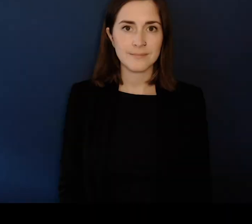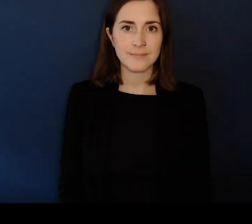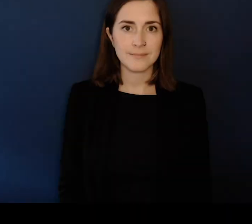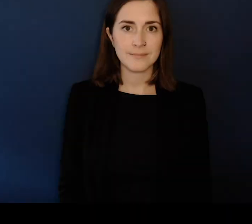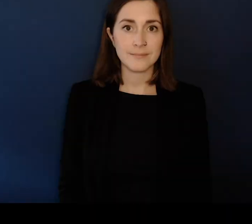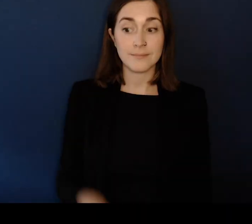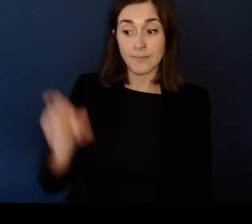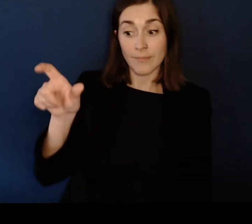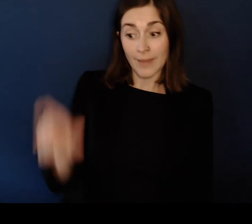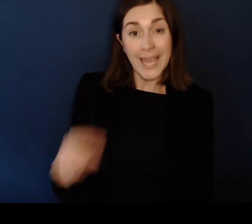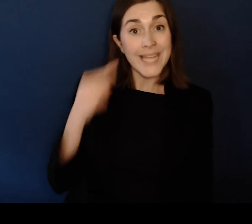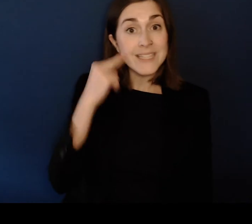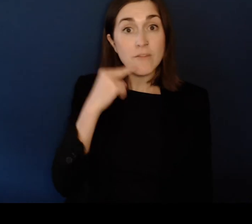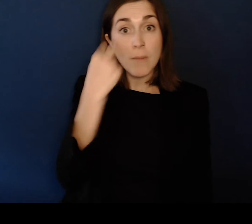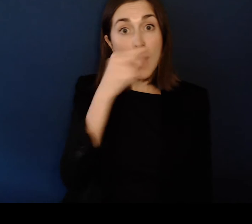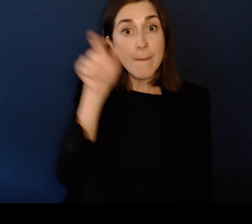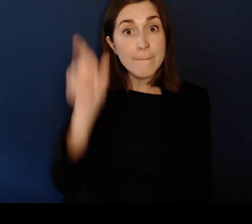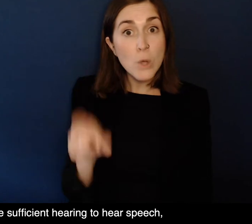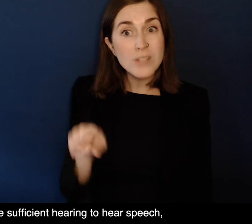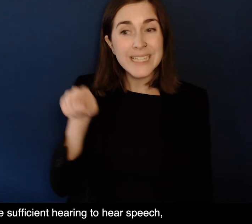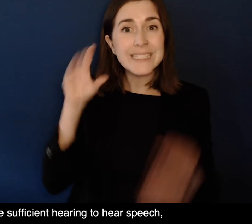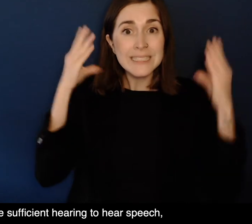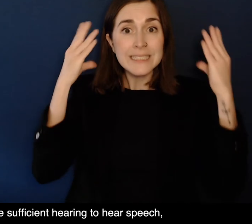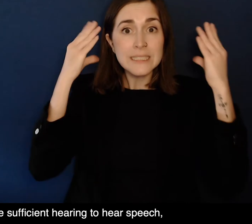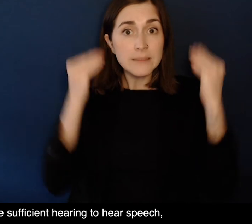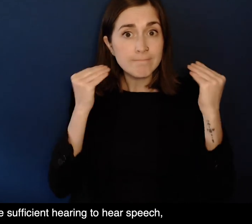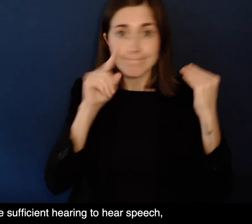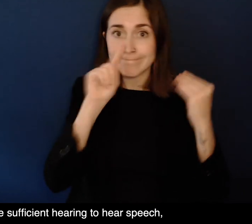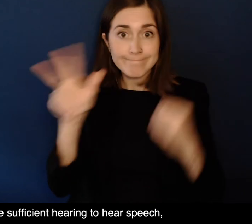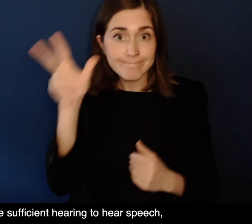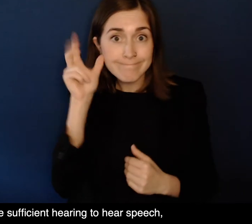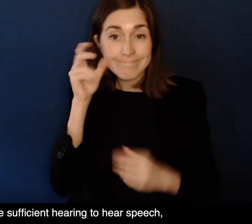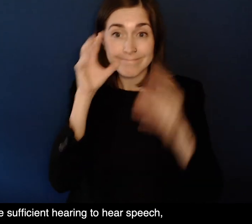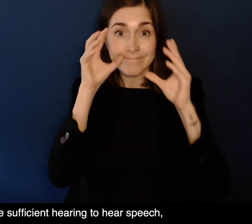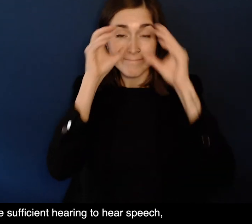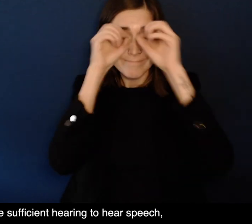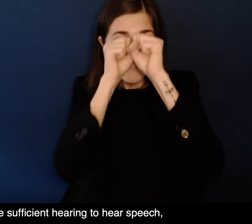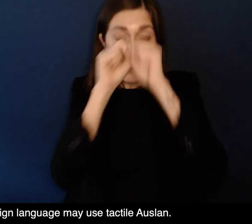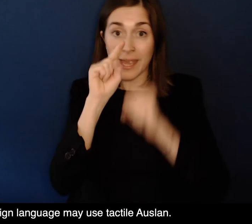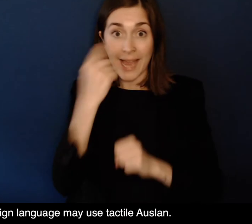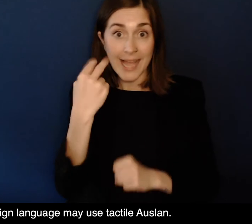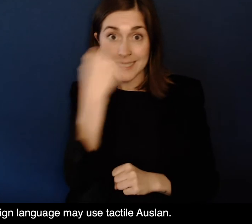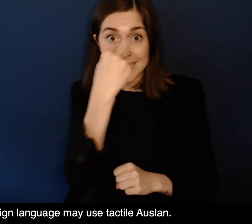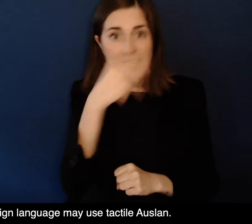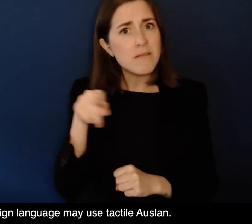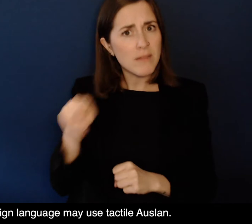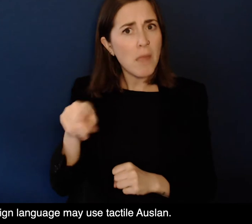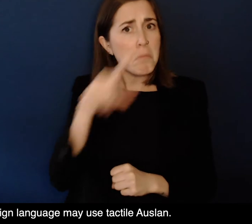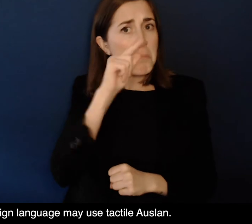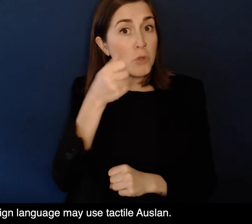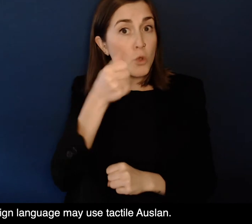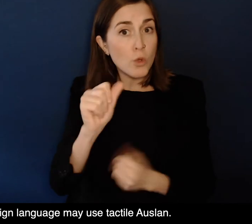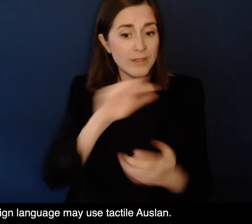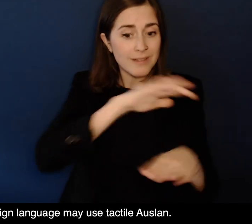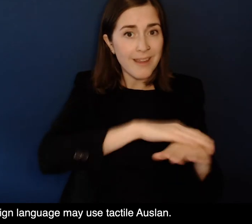People signing appear on screen People who do not have sufficient hearing to hear speech Or enough vision to see sign